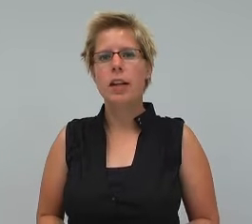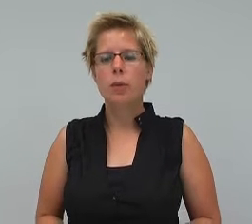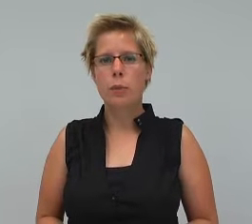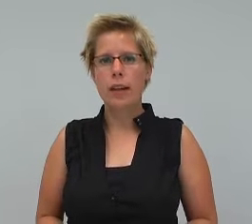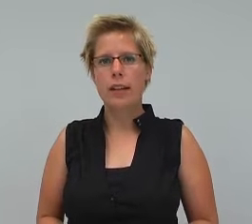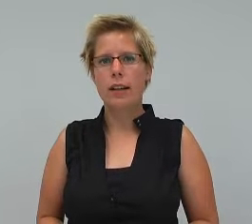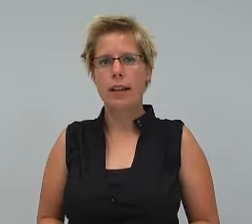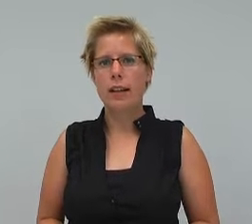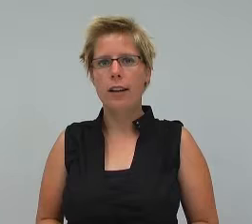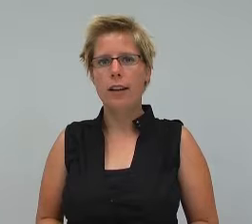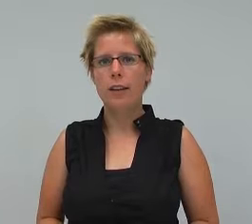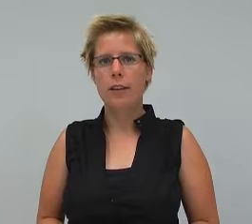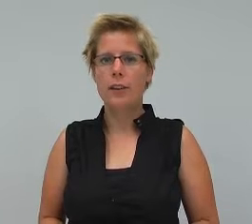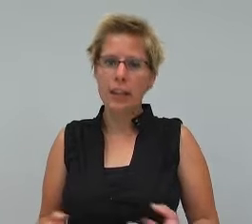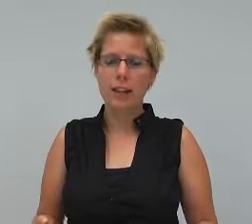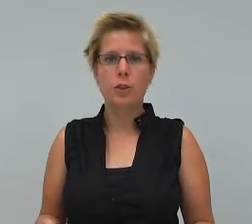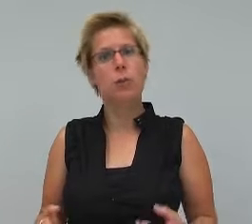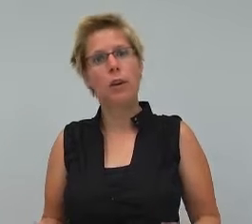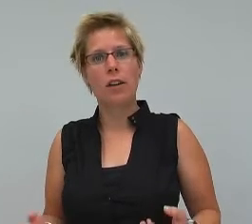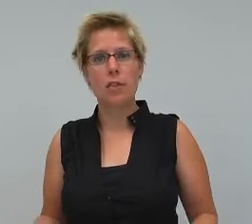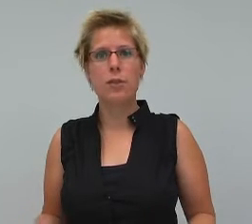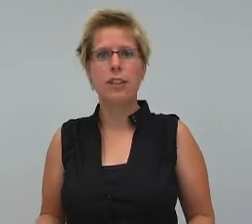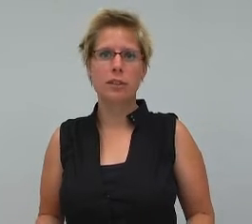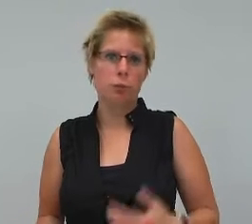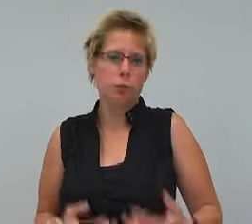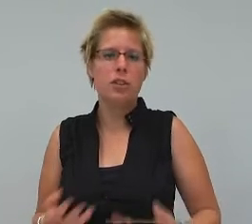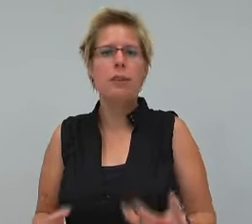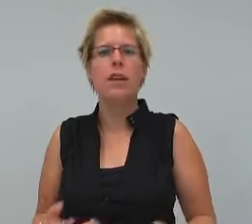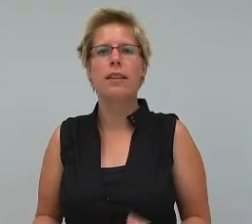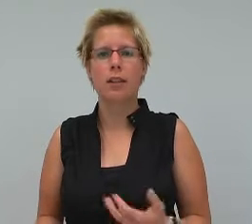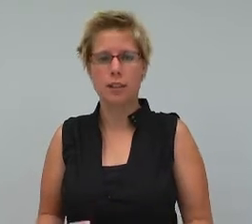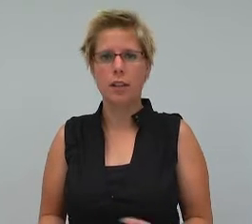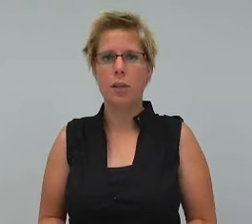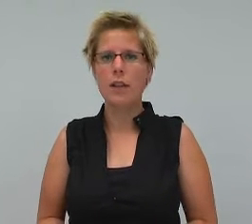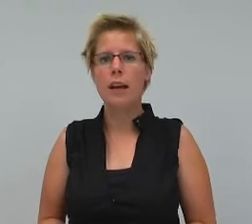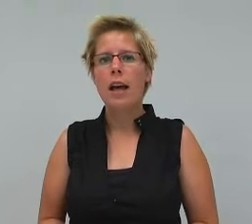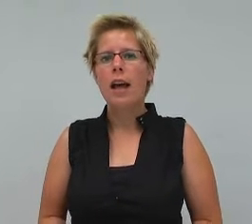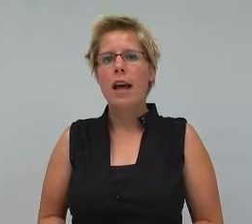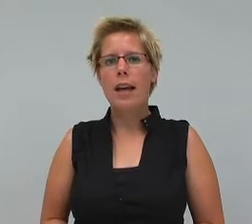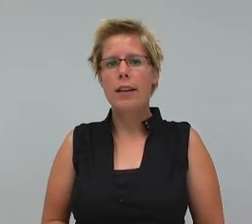to make the Netherlands a smarter country, to stimulate the knowledge economy. And